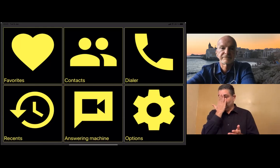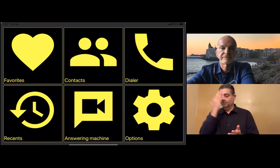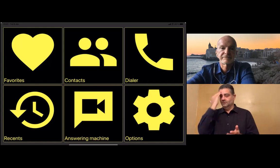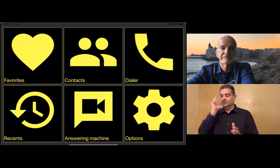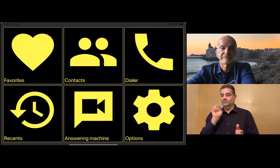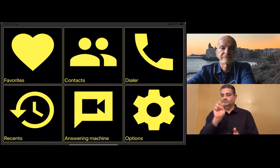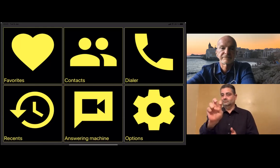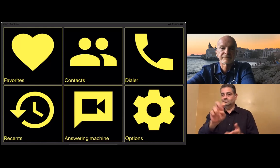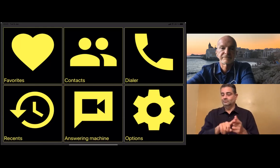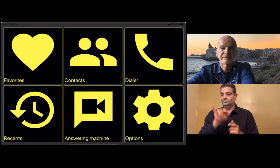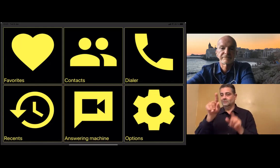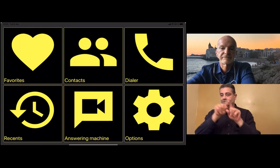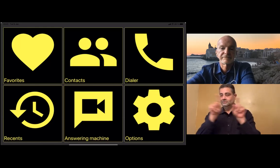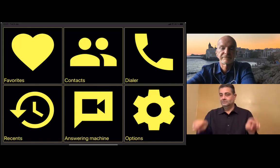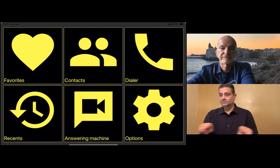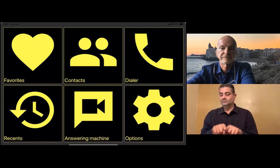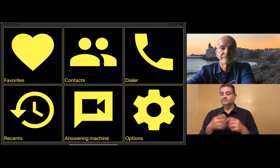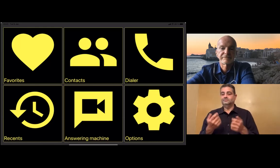page to lessen the confusion.